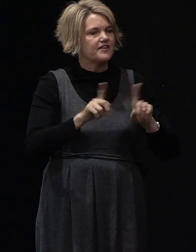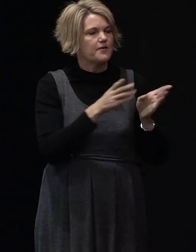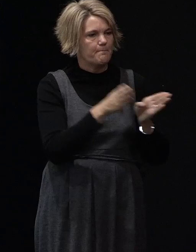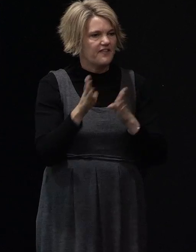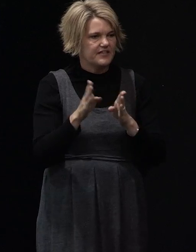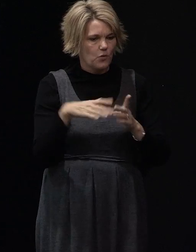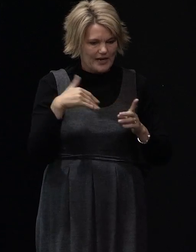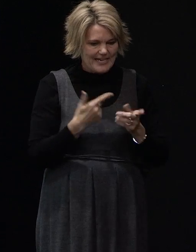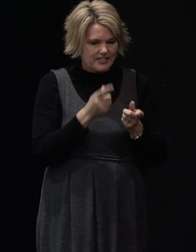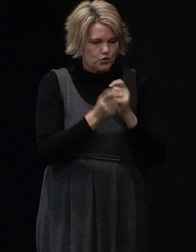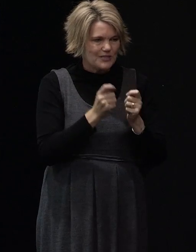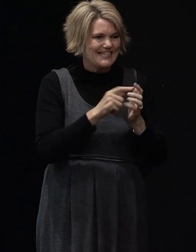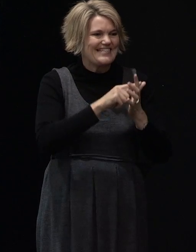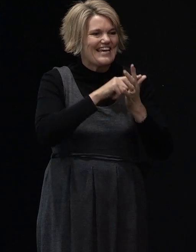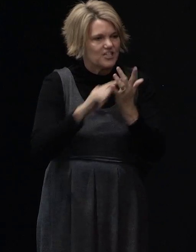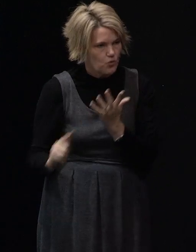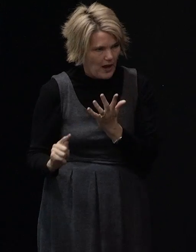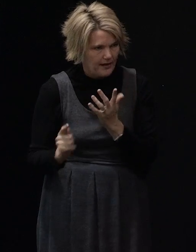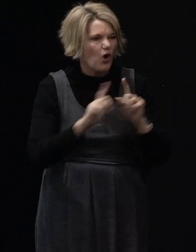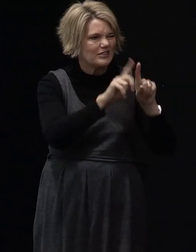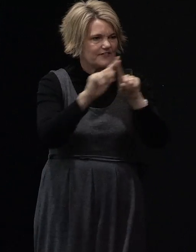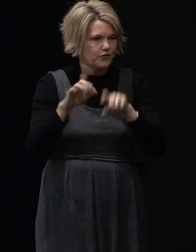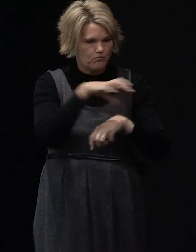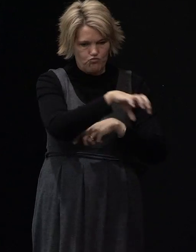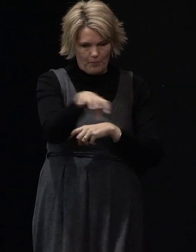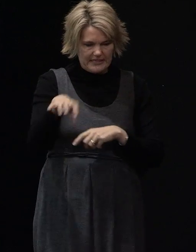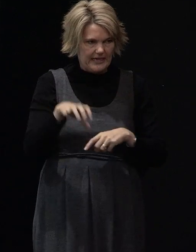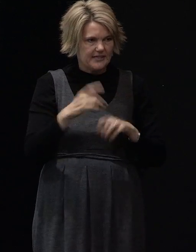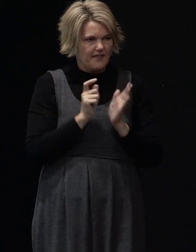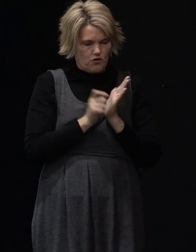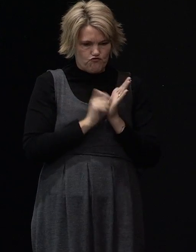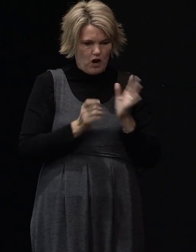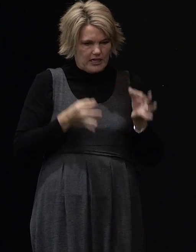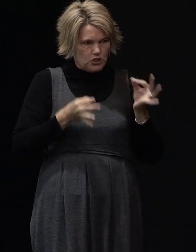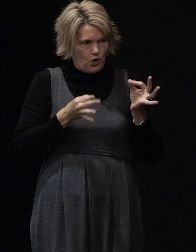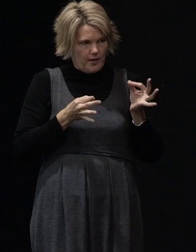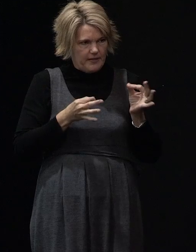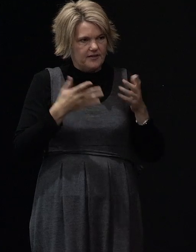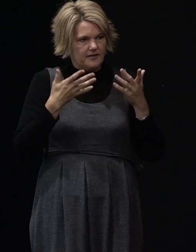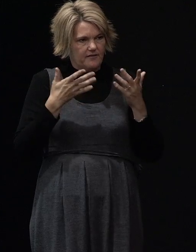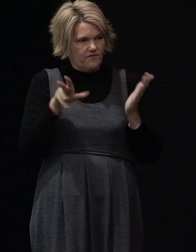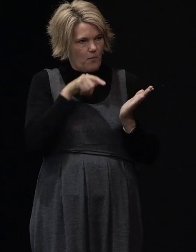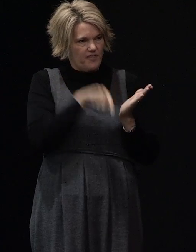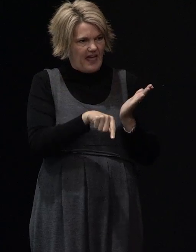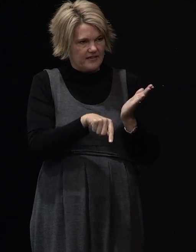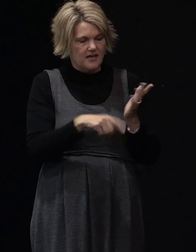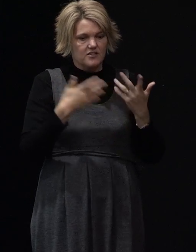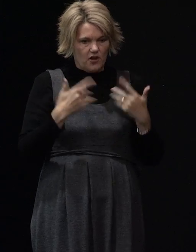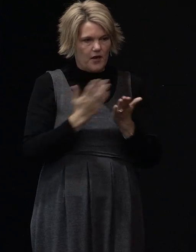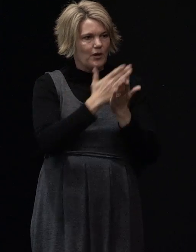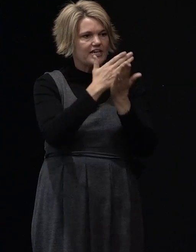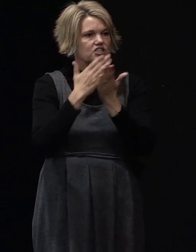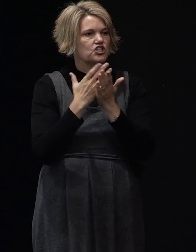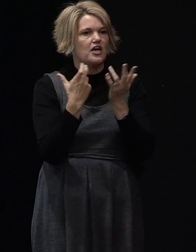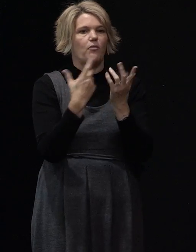and to write up a document which trails that so that we can share with the rest of the Christchurch